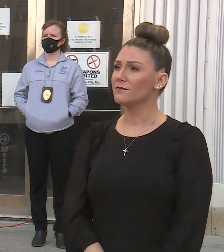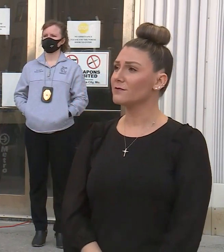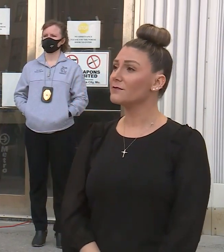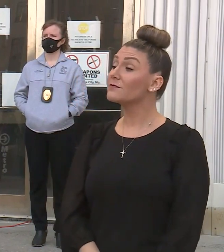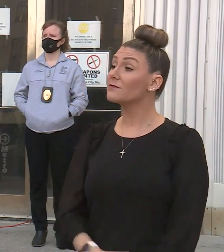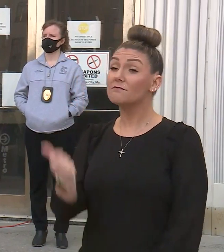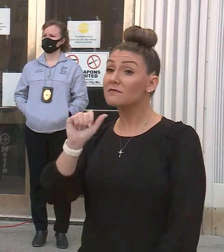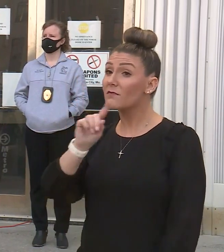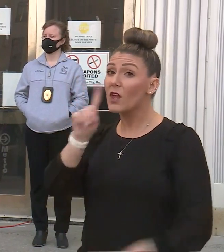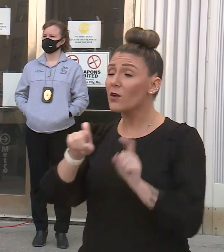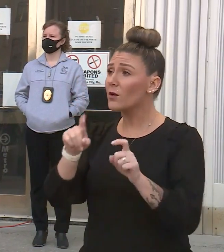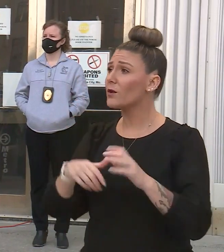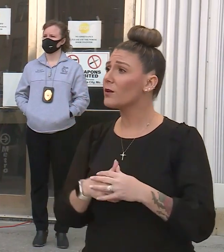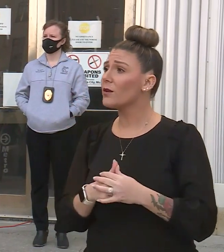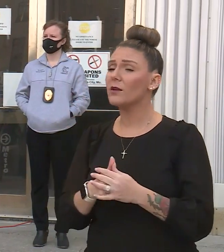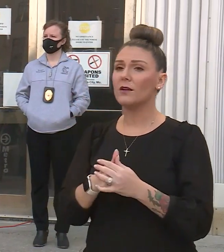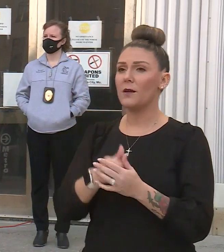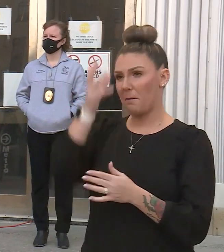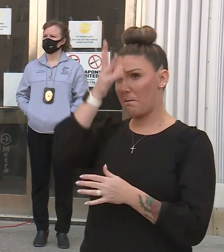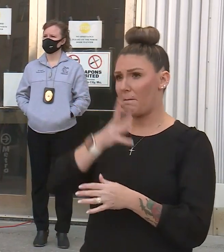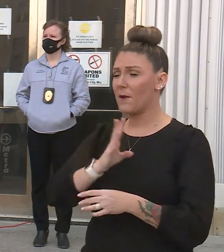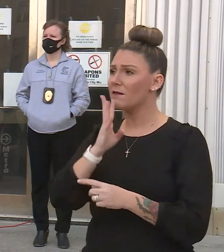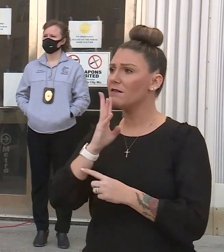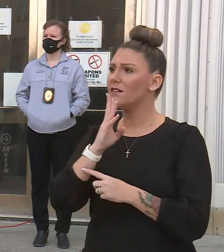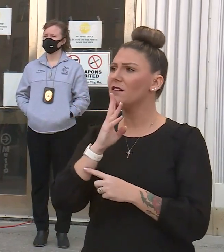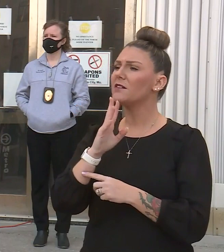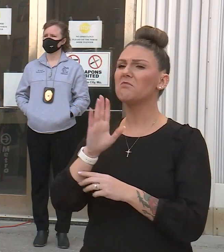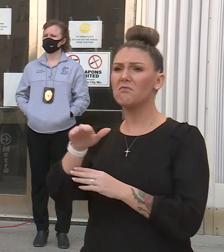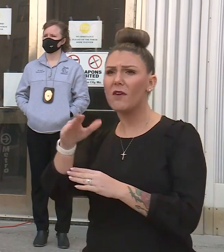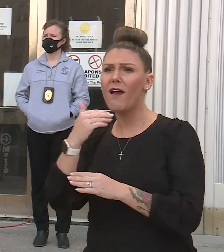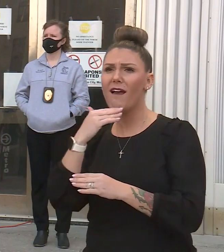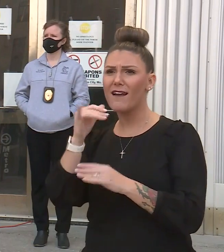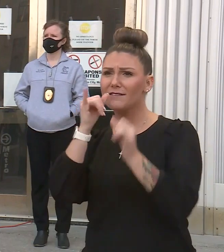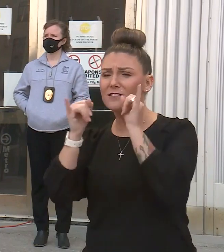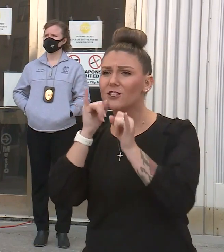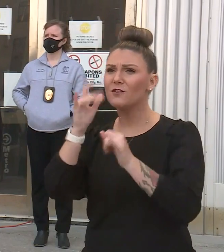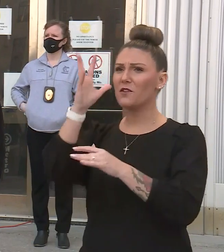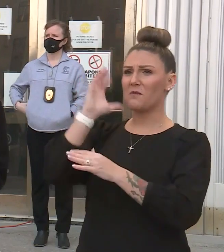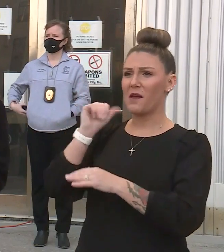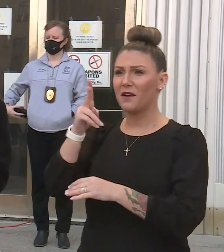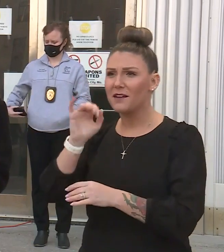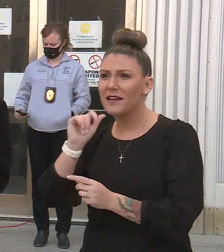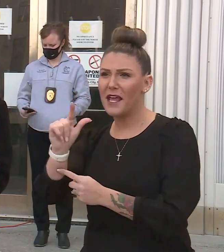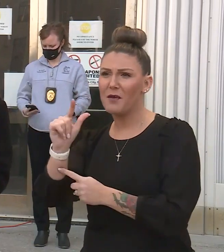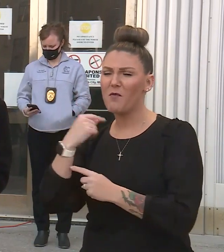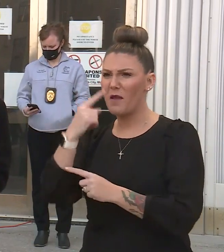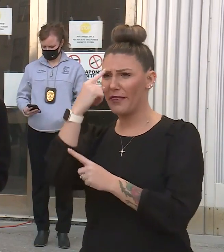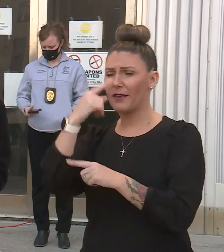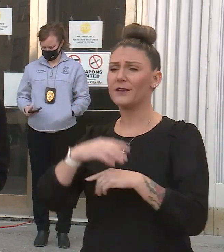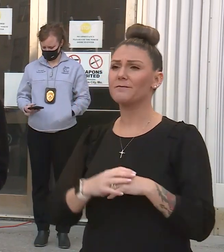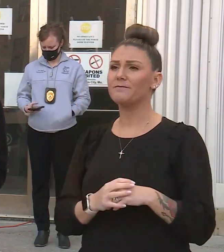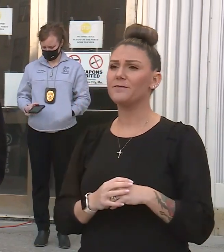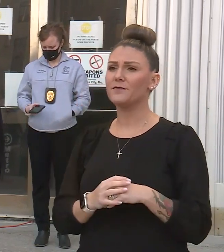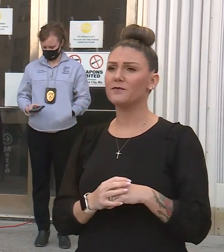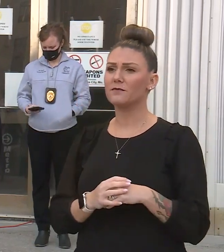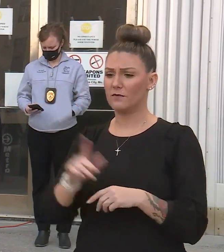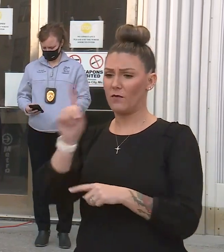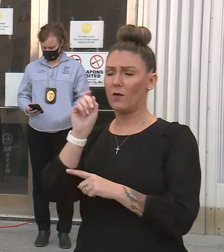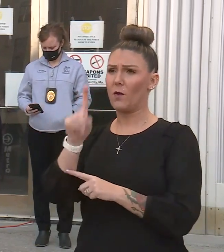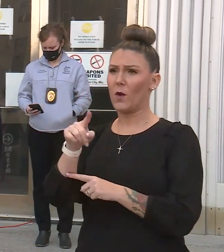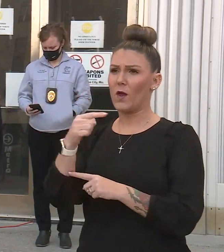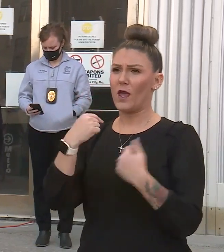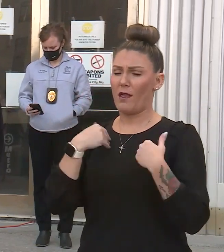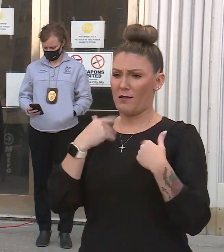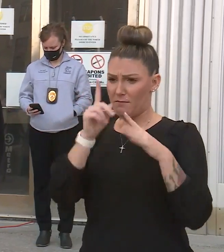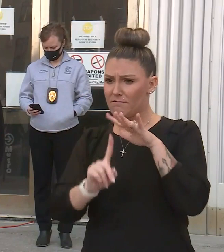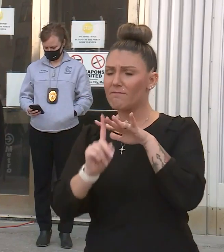Yes, any questions for you? Yes. Yeah, I'm just fair. I know you do back in the table, I think it was. the question that I